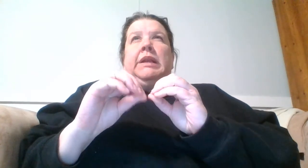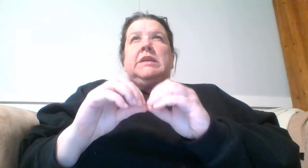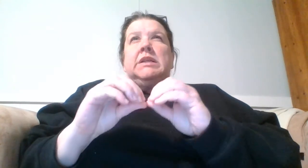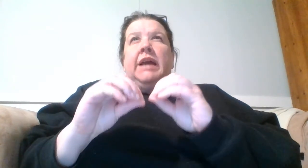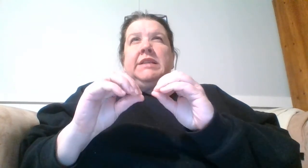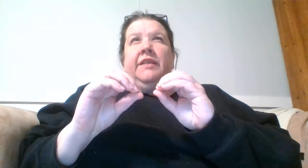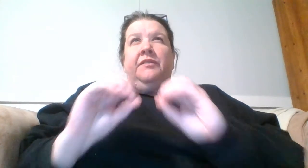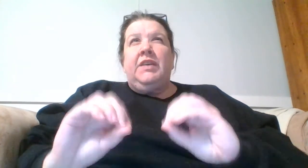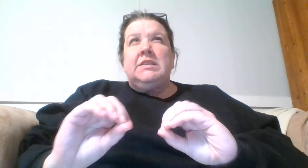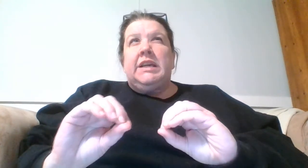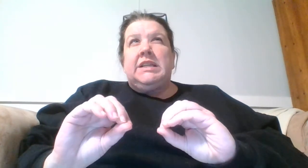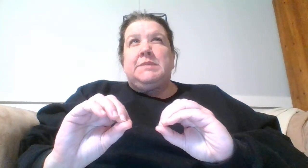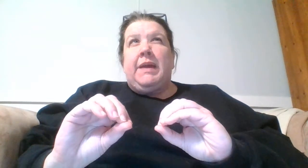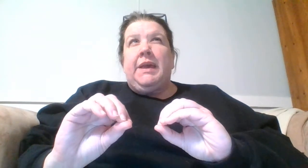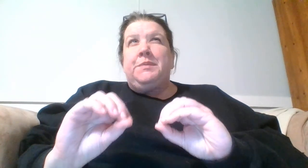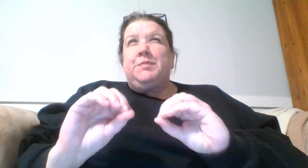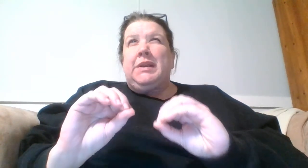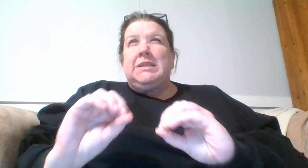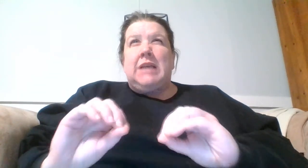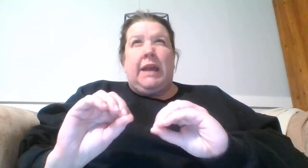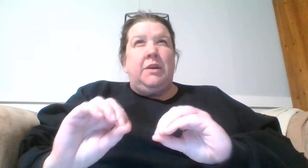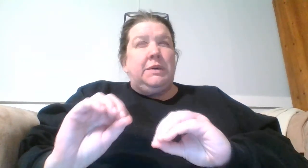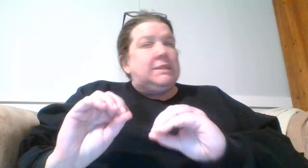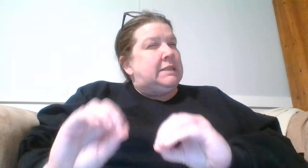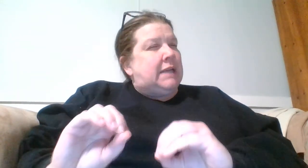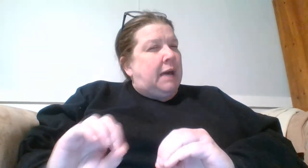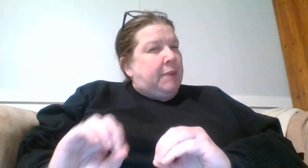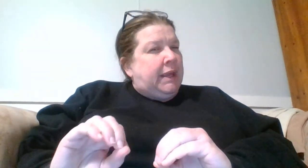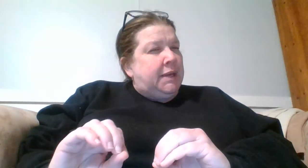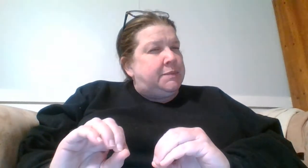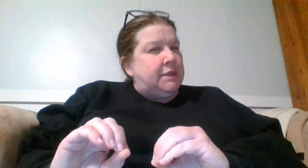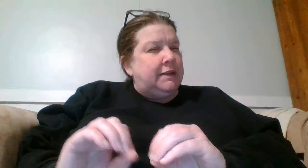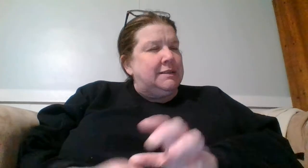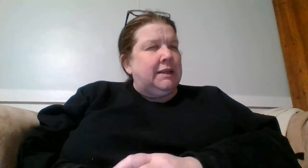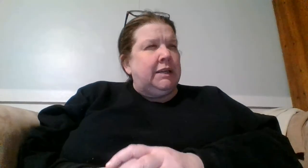but it does, I said, it feels like it's my hips, but it's, I know it's not my hips. And he's like,